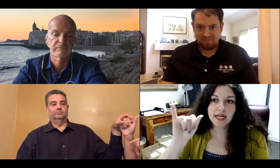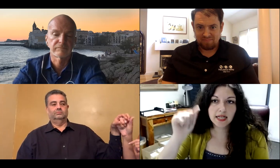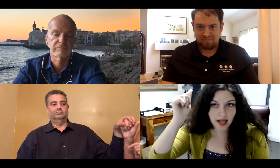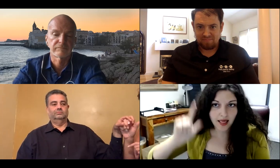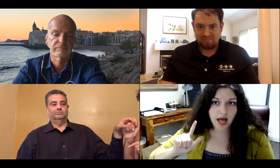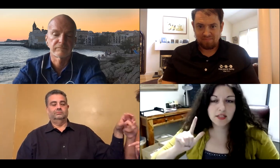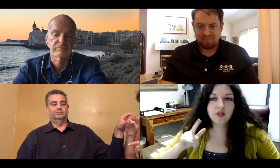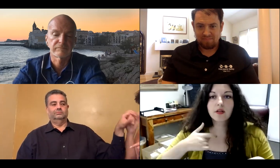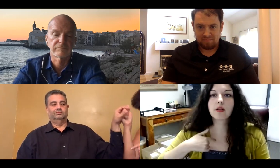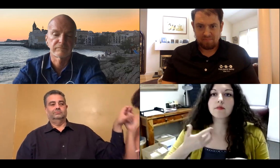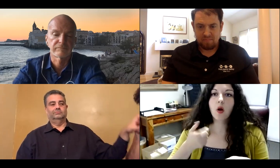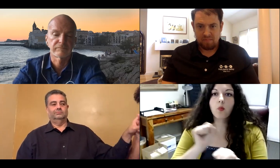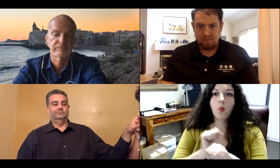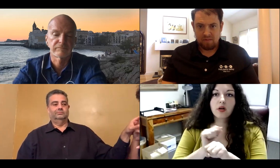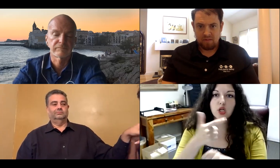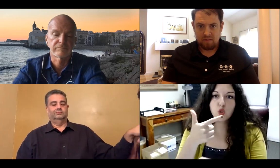My name is Alexis Kennedy.